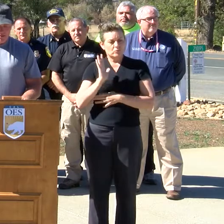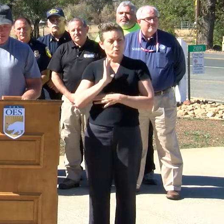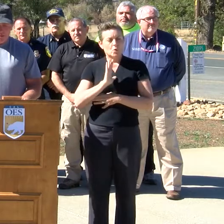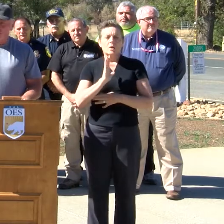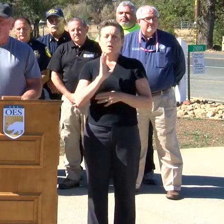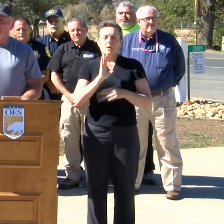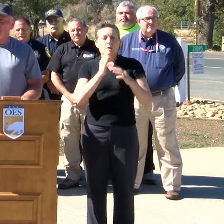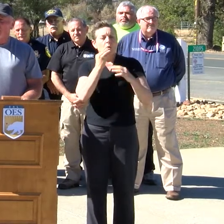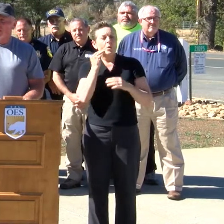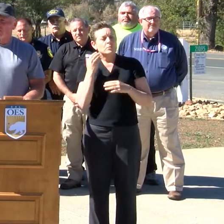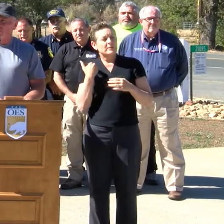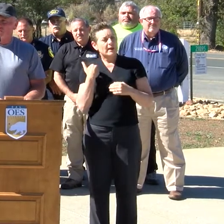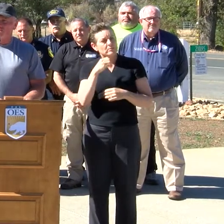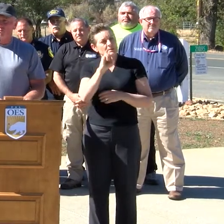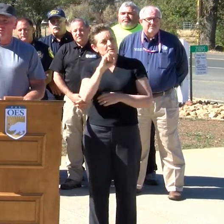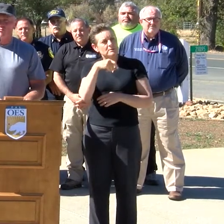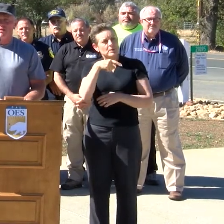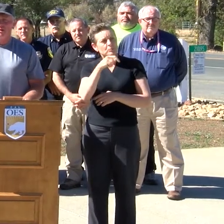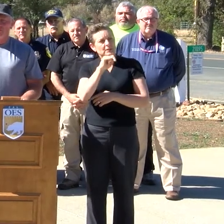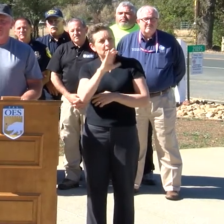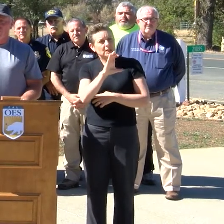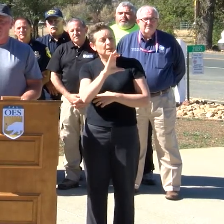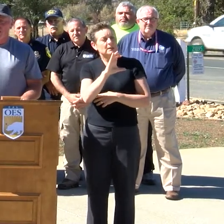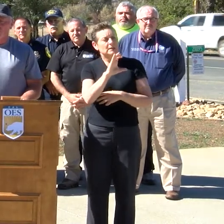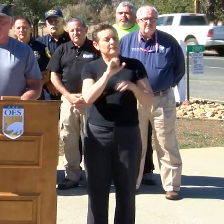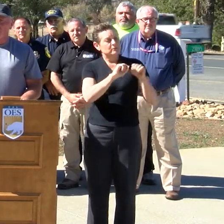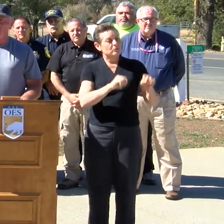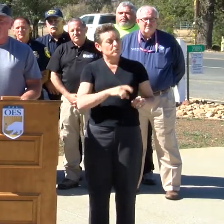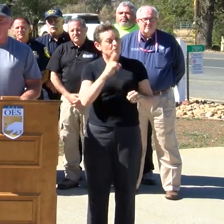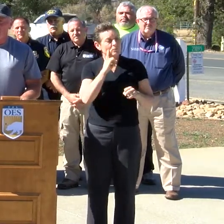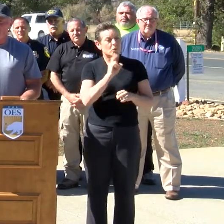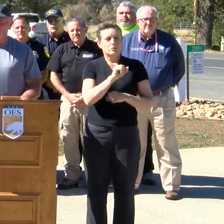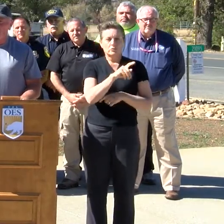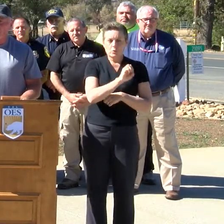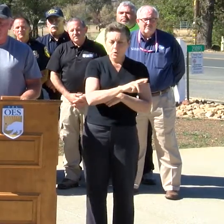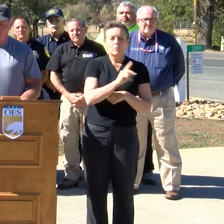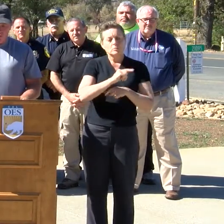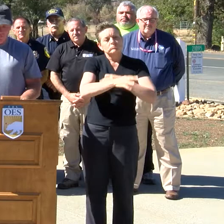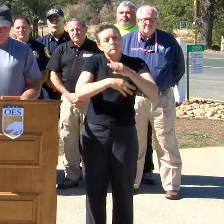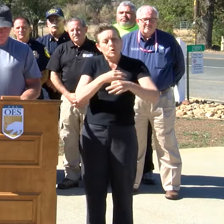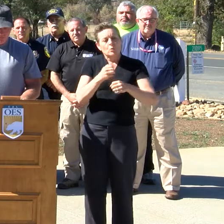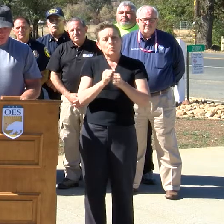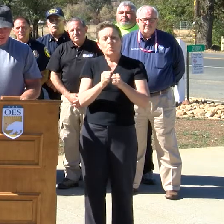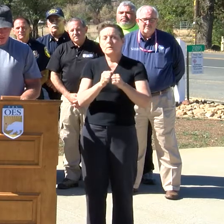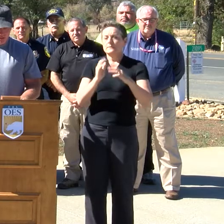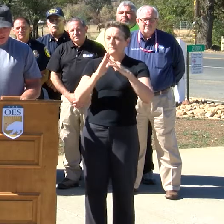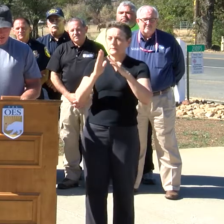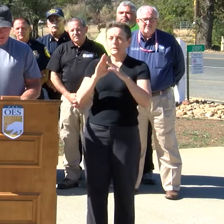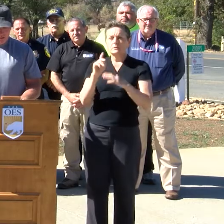and that's going to be a huge improvement for not just our community but for the environment as a whole.